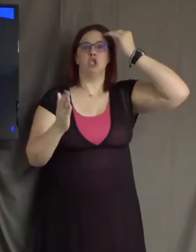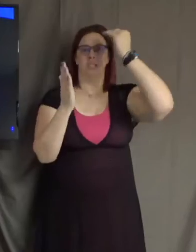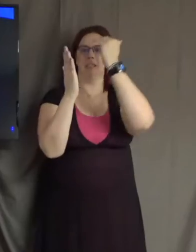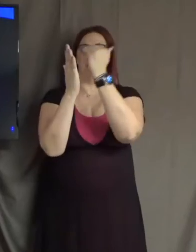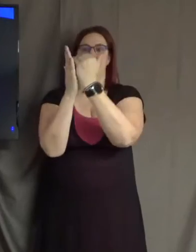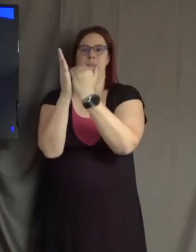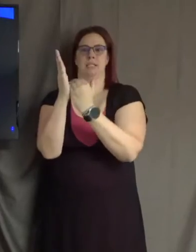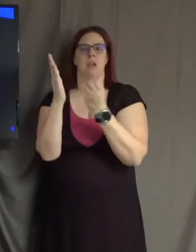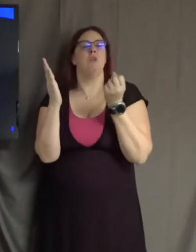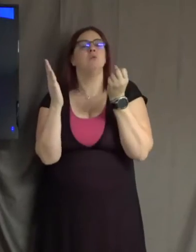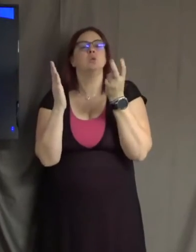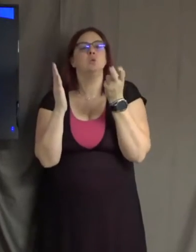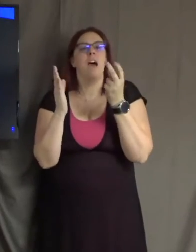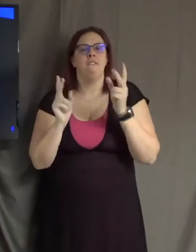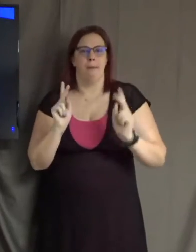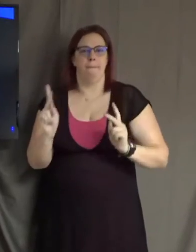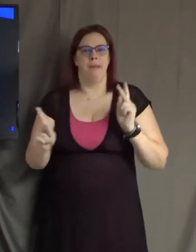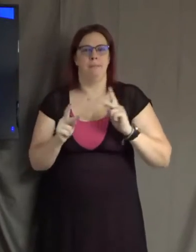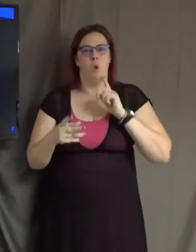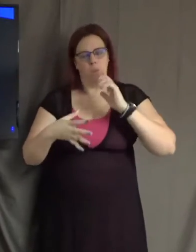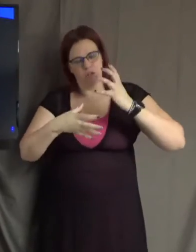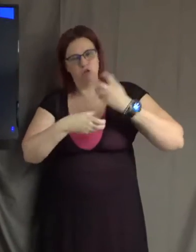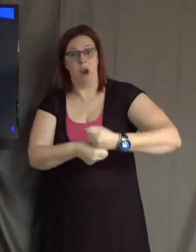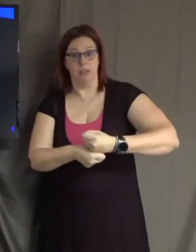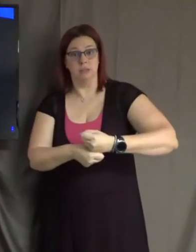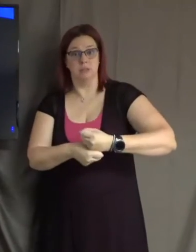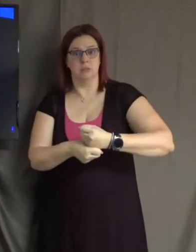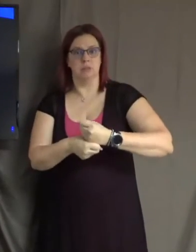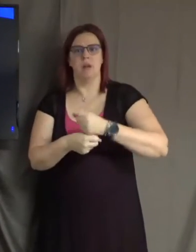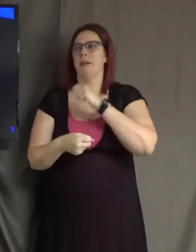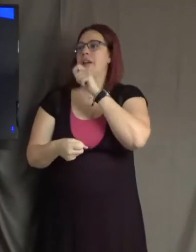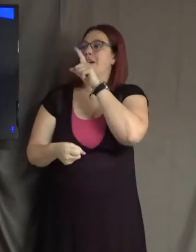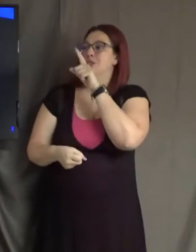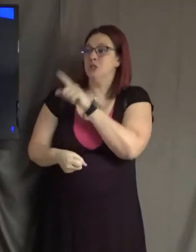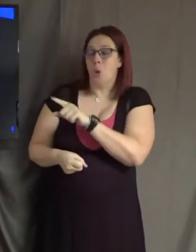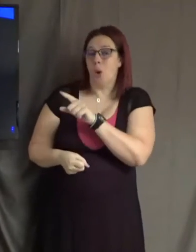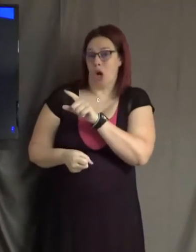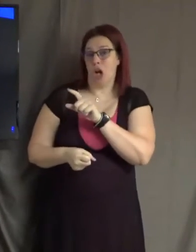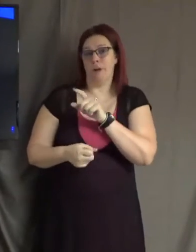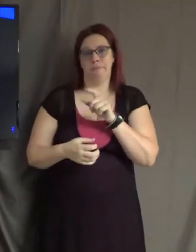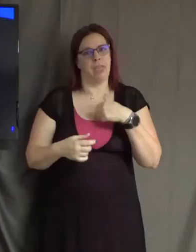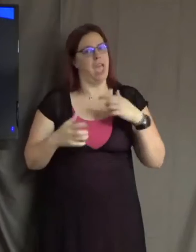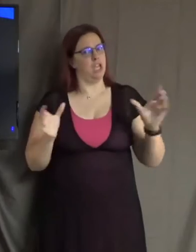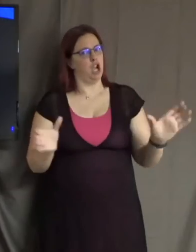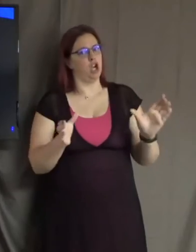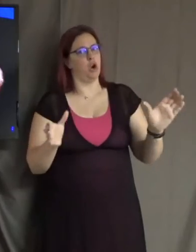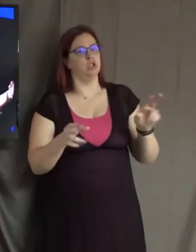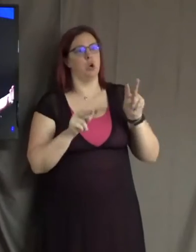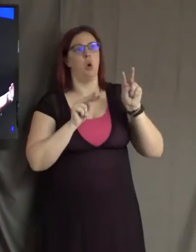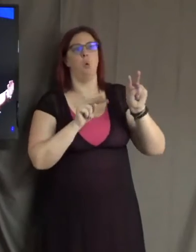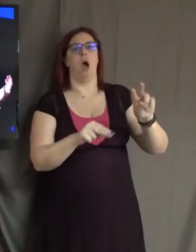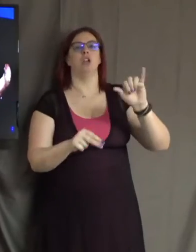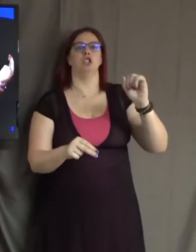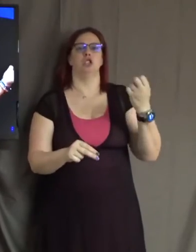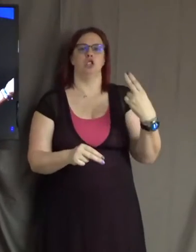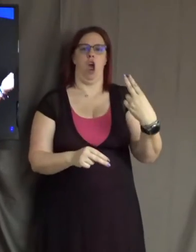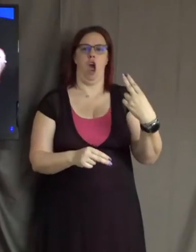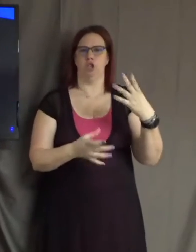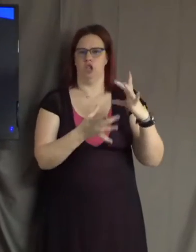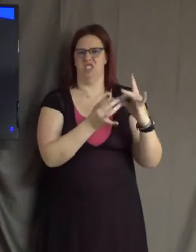trust. If you're not sure you have trust issues, I encourage you to watch Josh's talk from the last couple of weeks and really